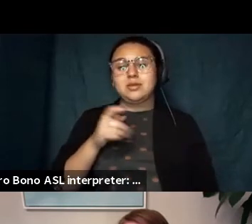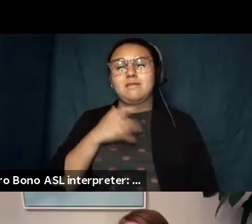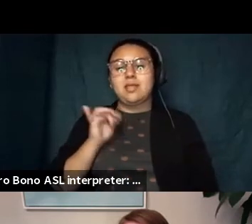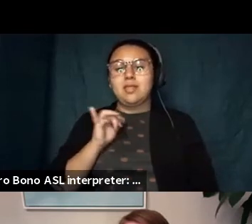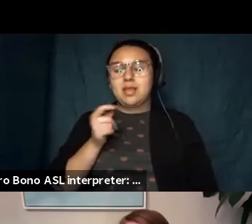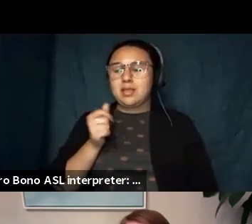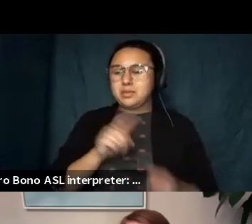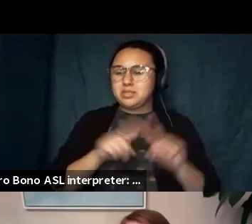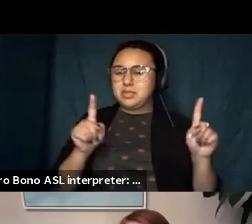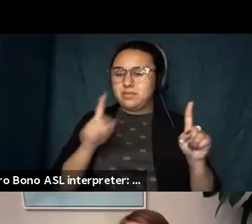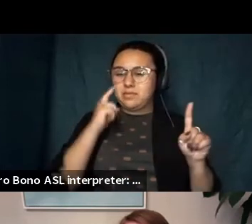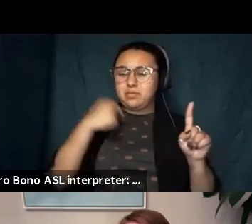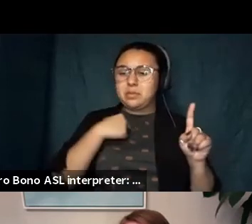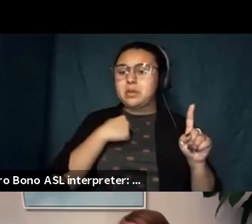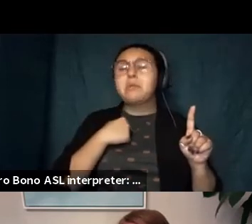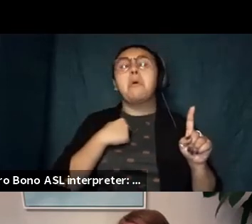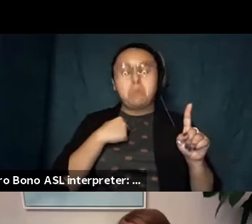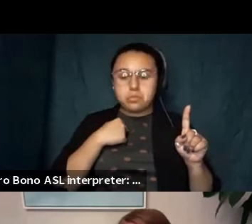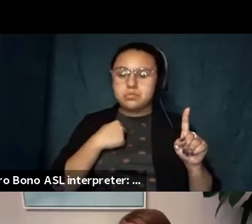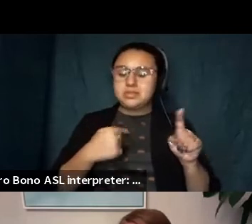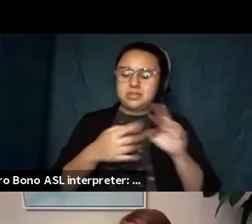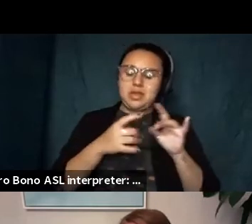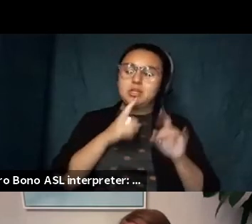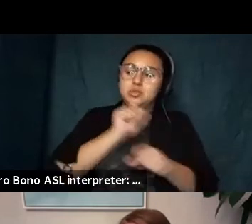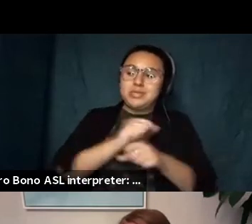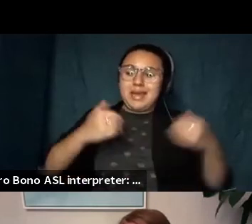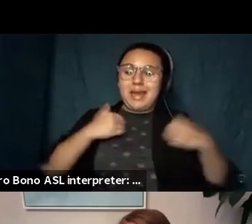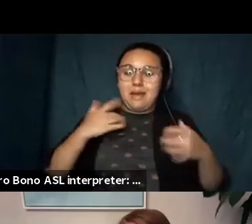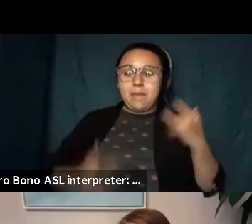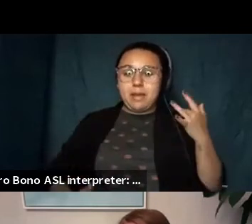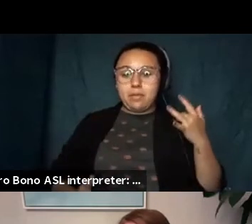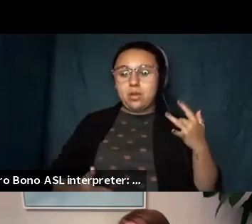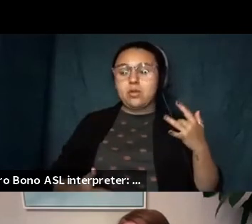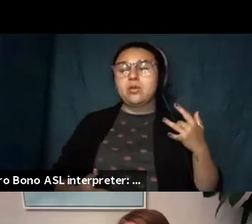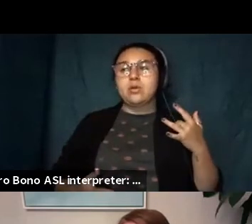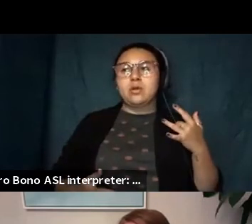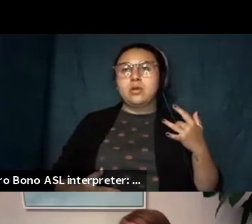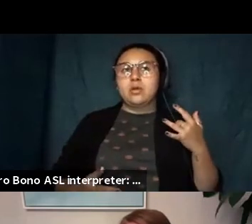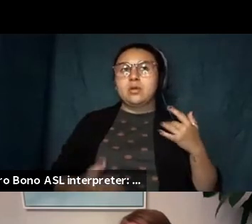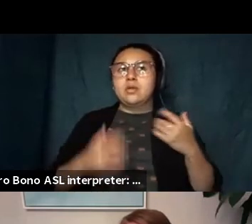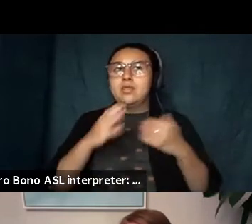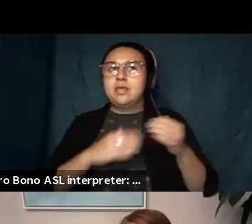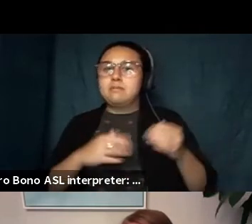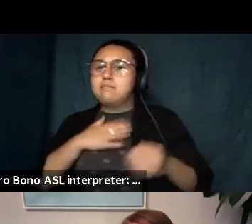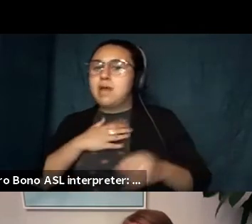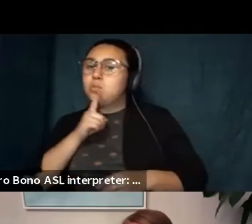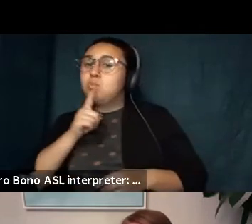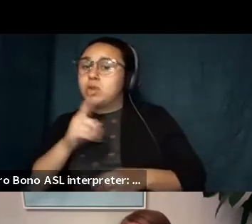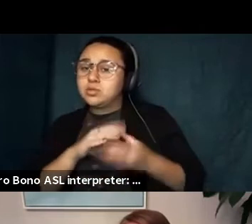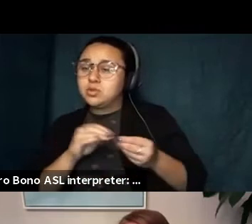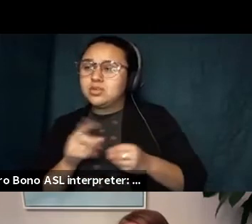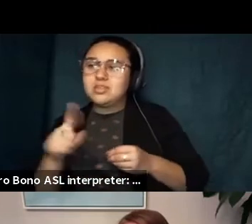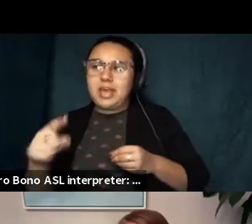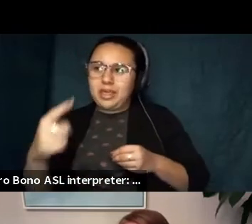very different for me to be like i have bipolar disorder rather than like they thought i had bipolar disorder i feel like those are two sort of different